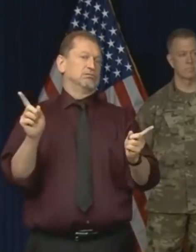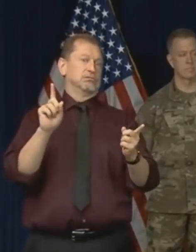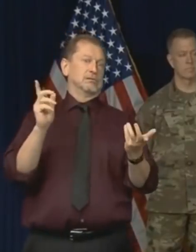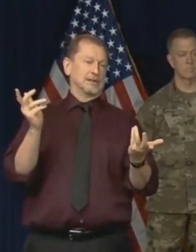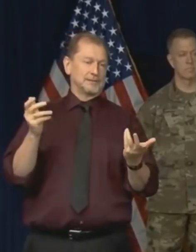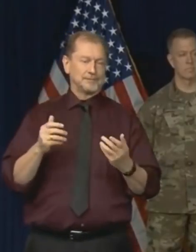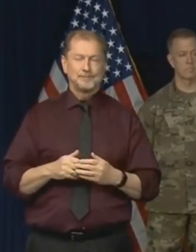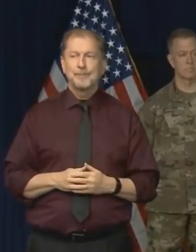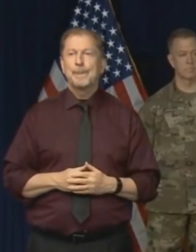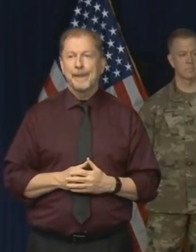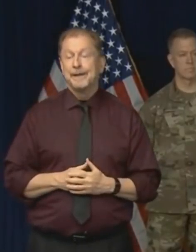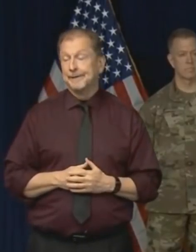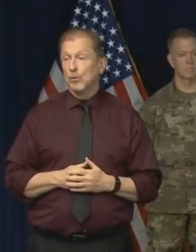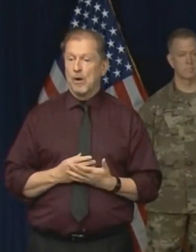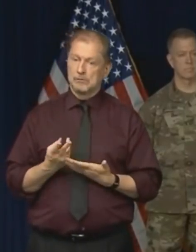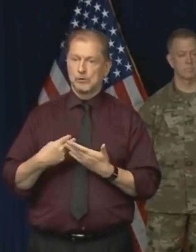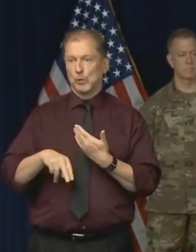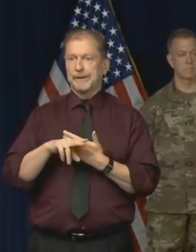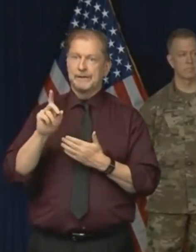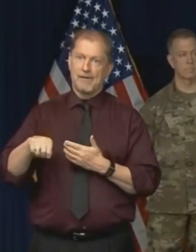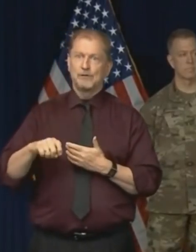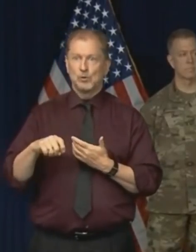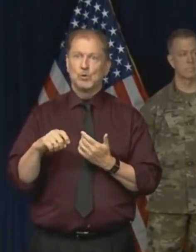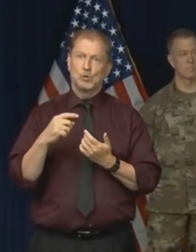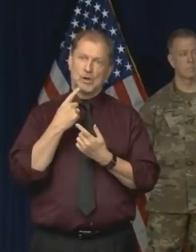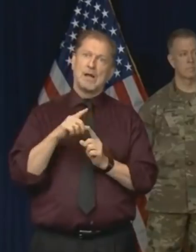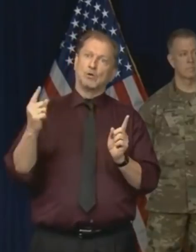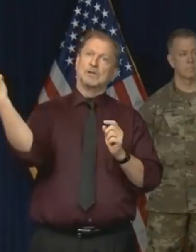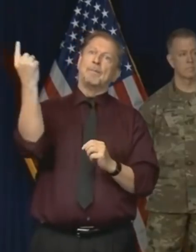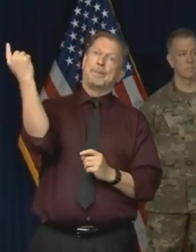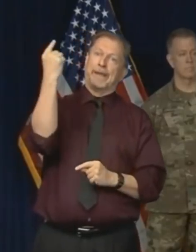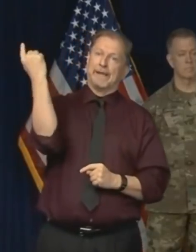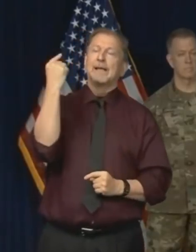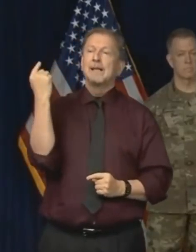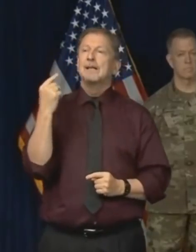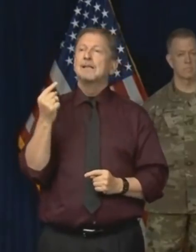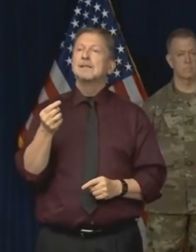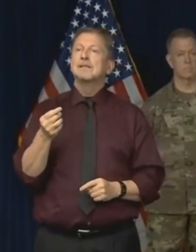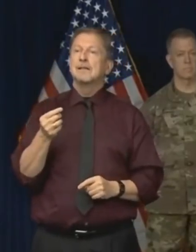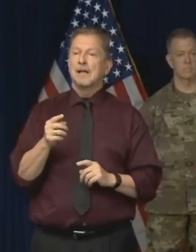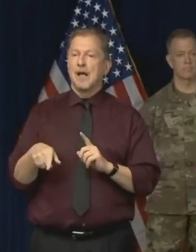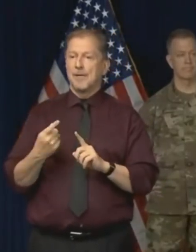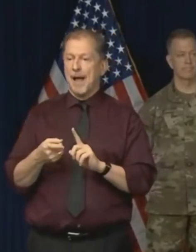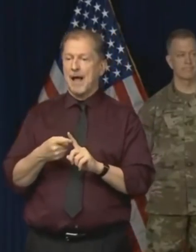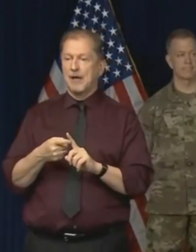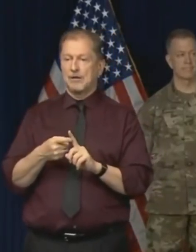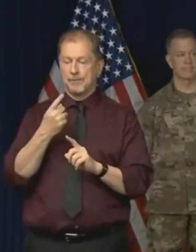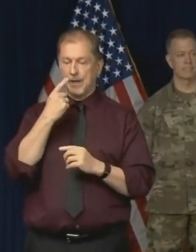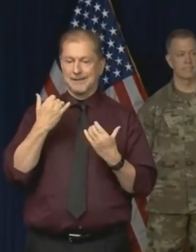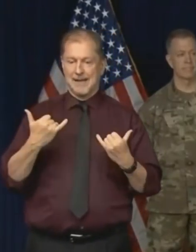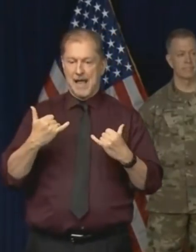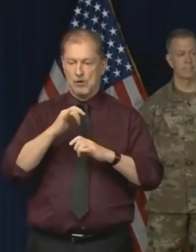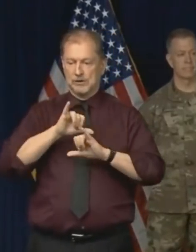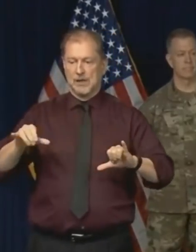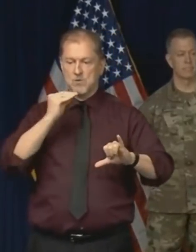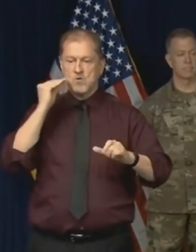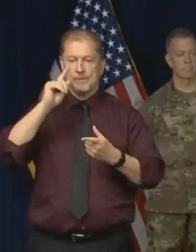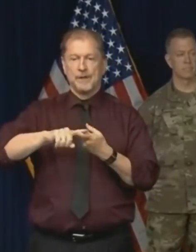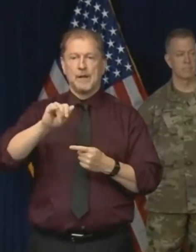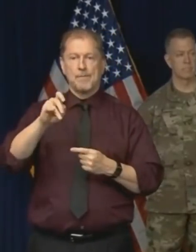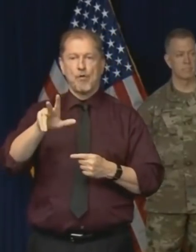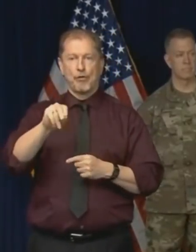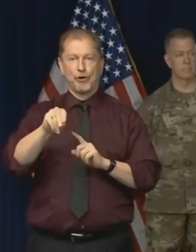I'm not. Certainly in the next two weeks, we'll be, you know, deciding what to do about the April 30 stay-at-home,